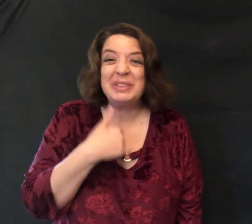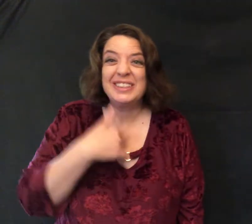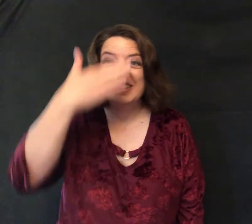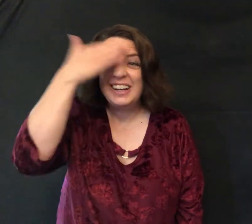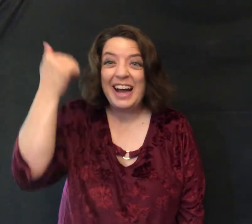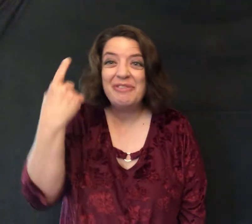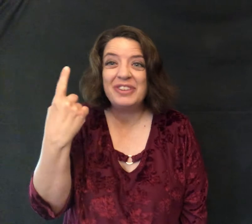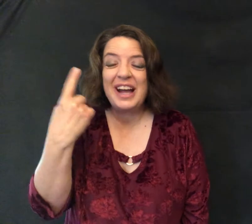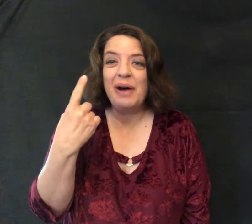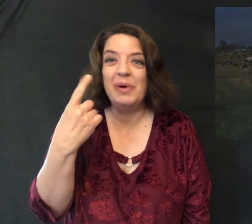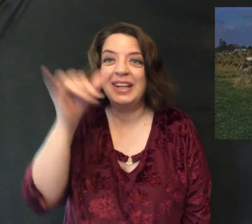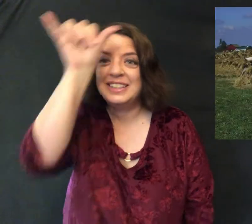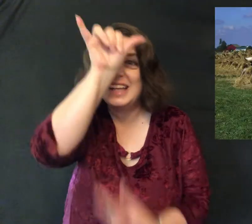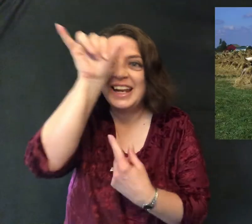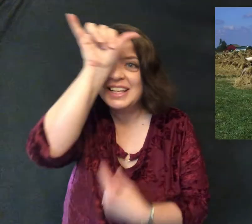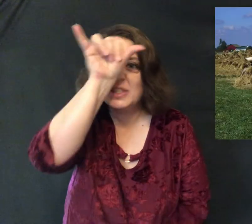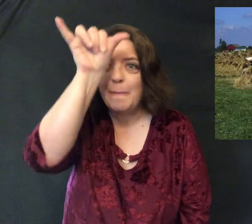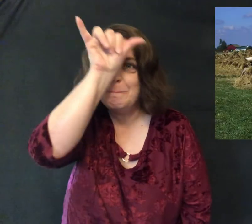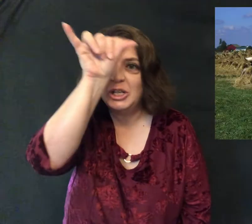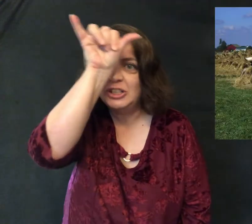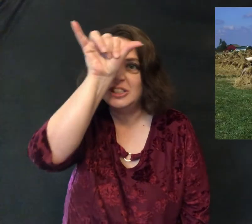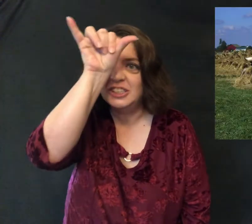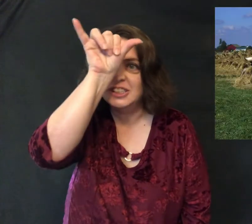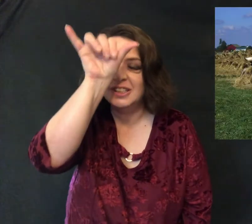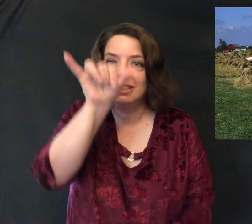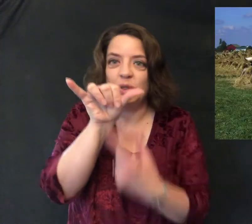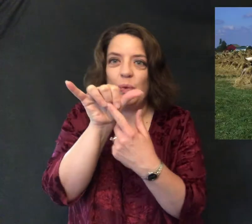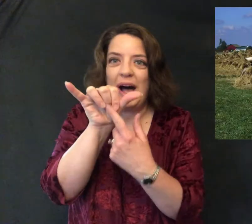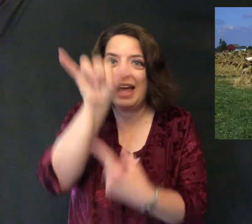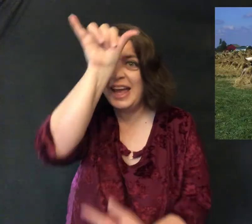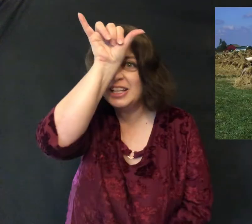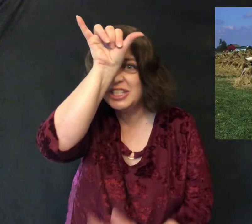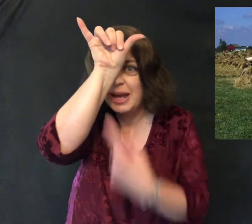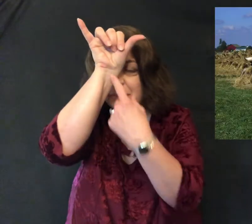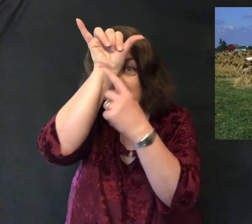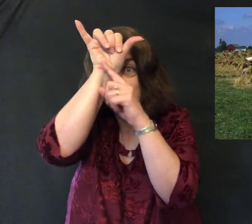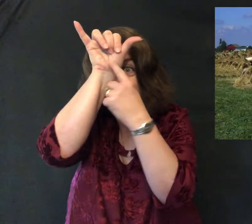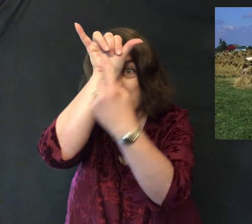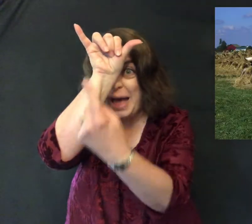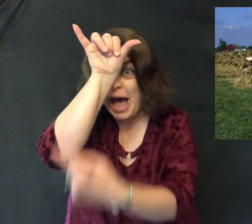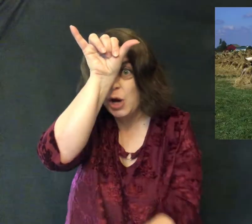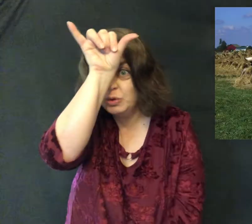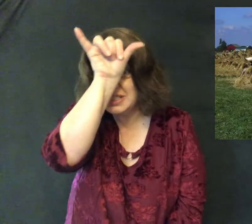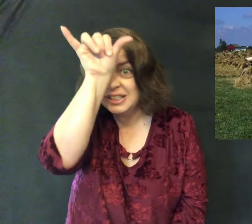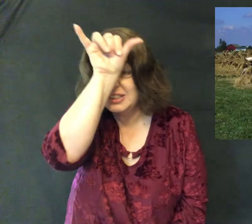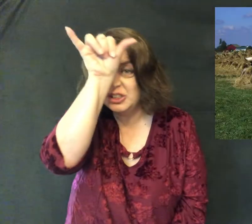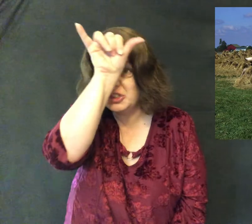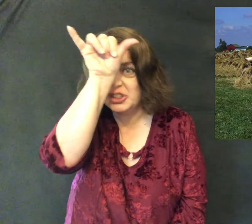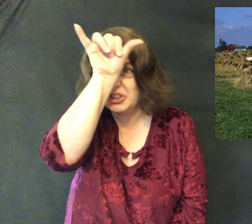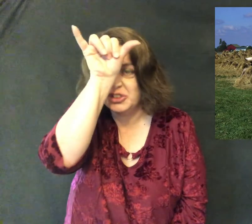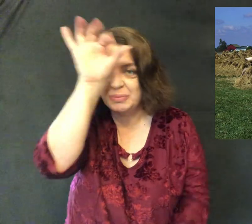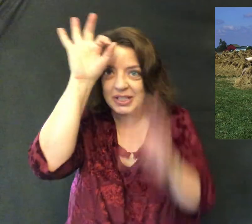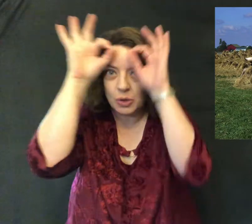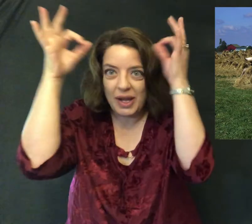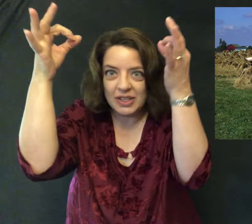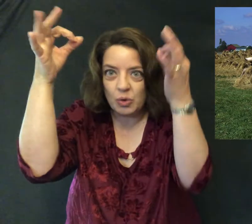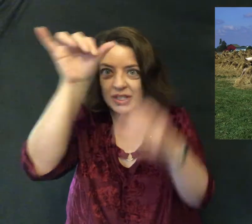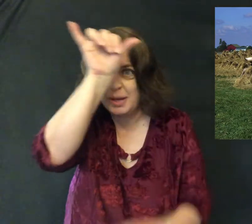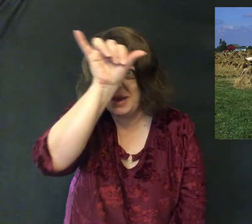I forgot one the sign is bull the y handshape palm out little circles because the way his horns come out